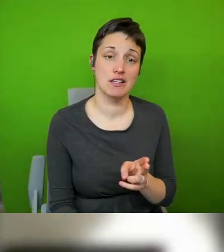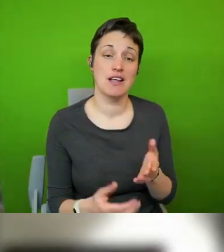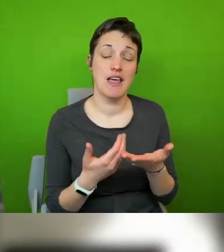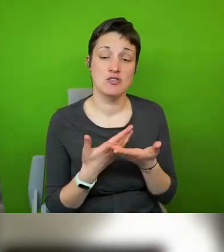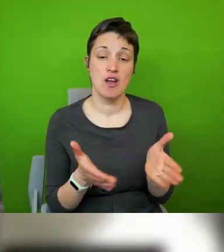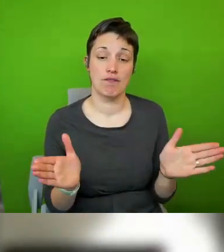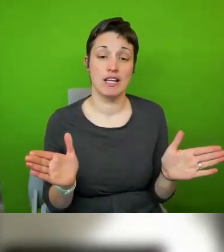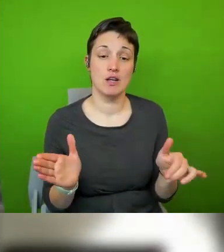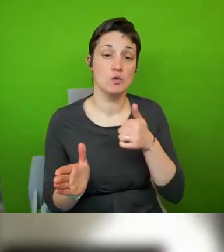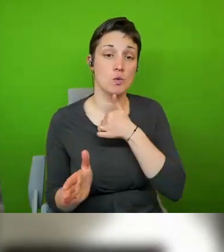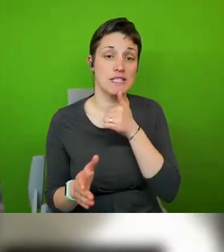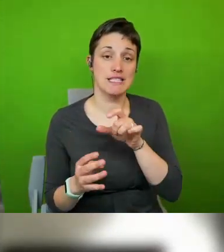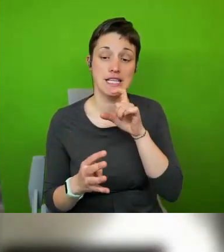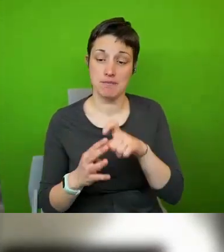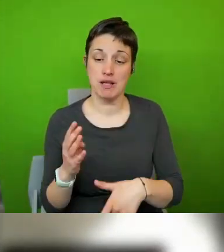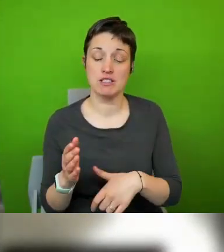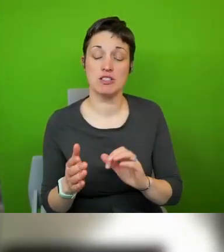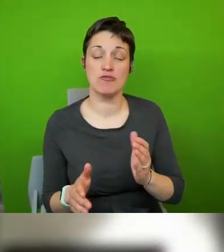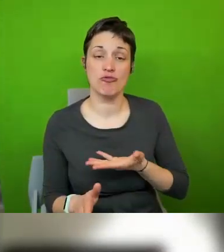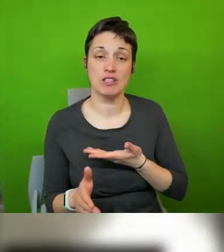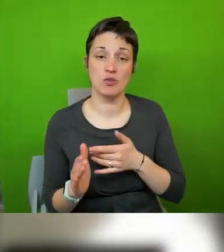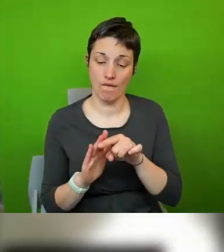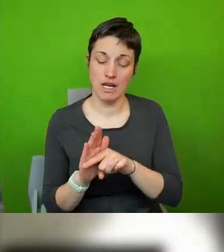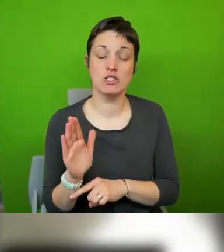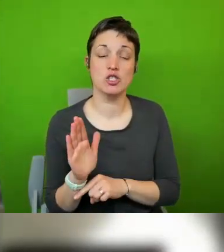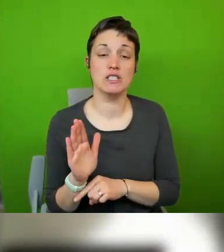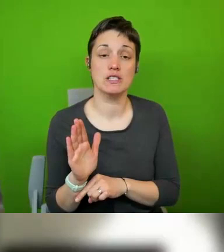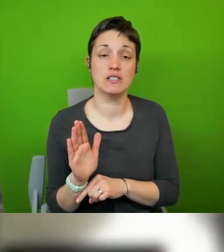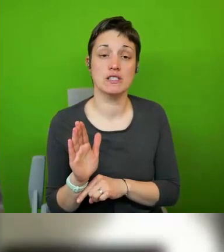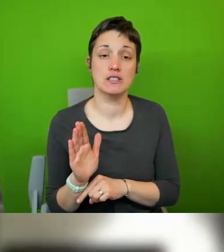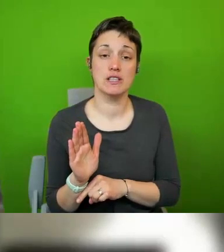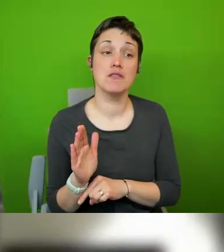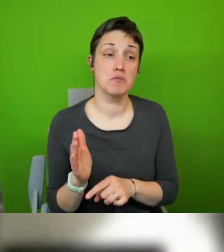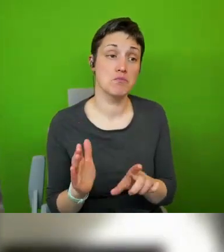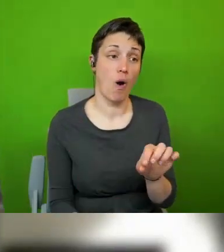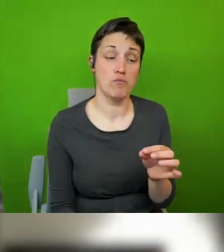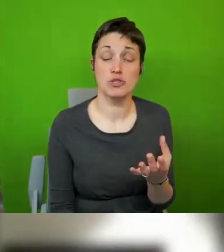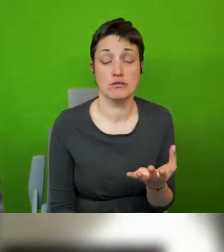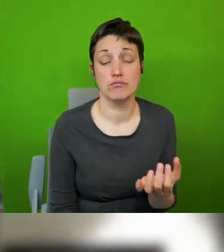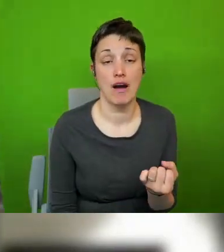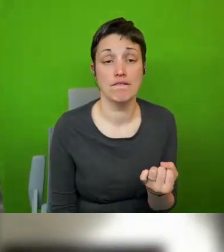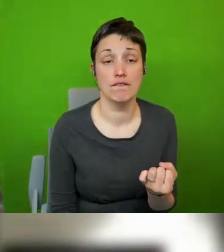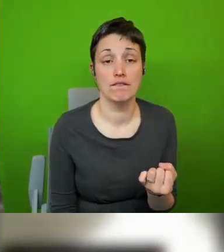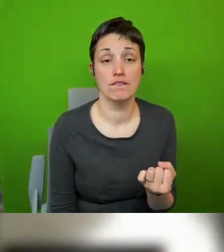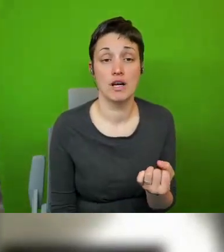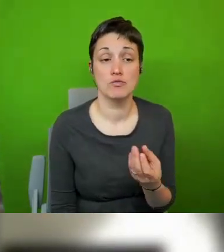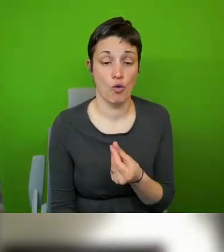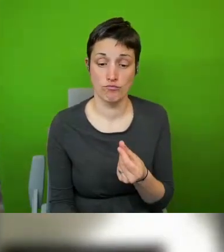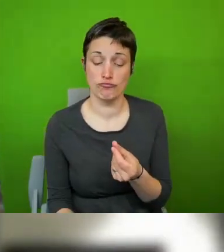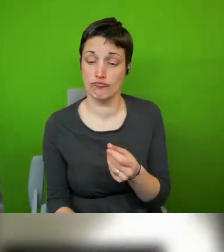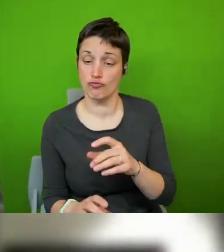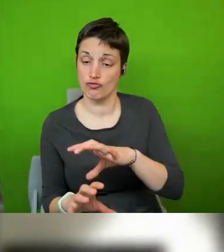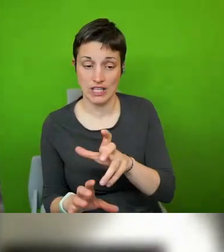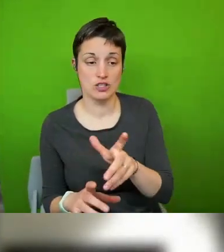the disability rights convention is of course an option that some regions and and cities have